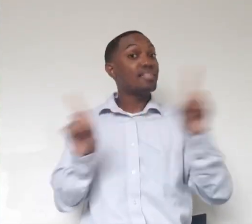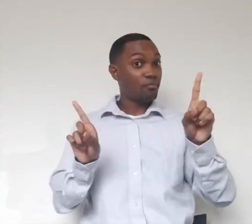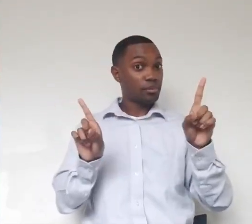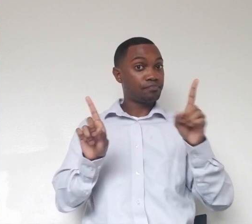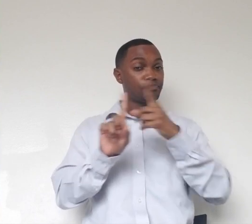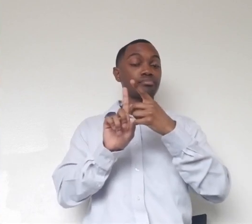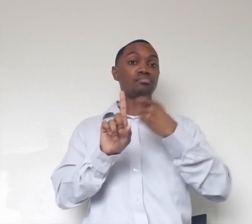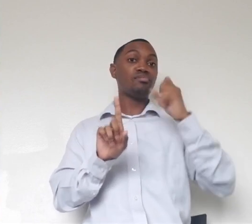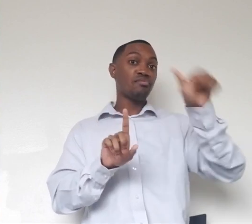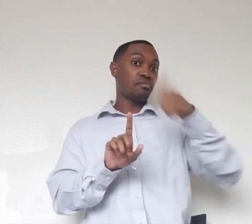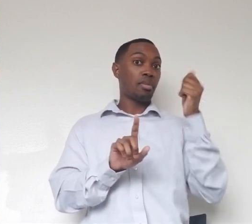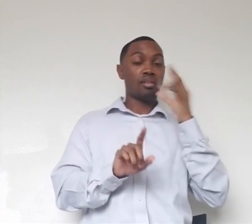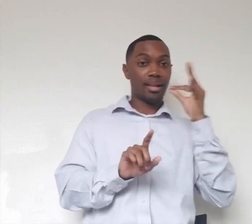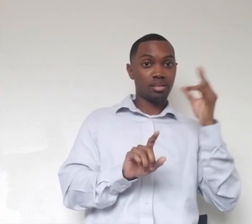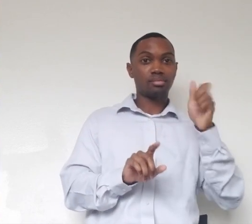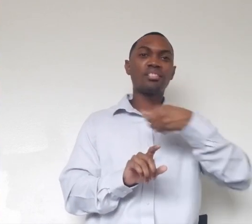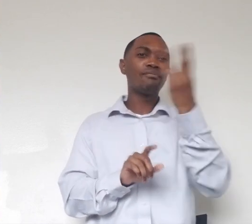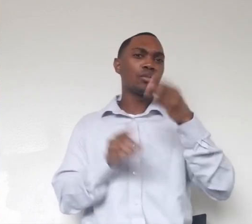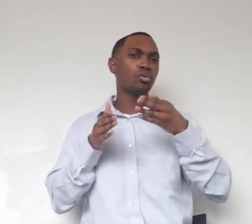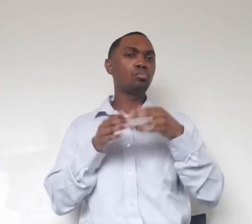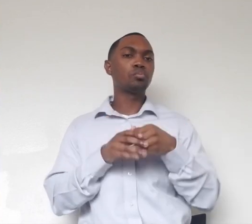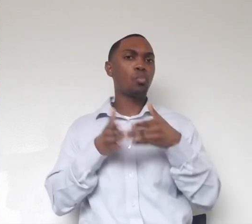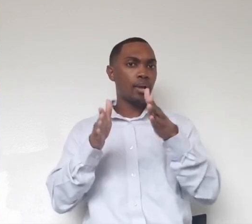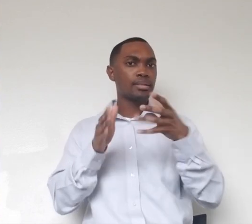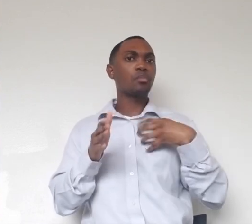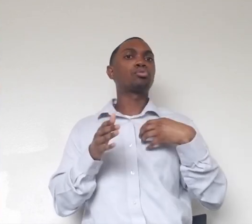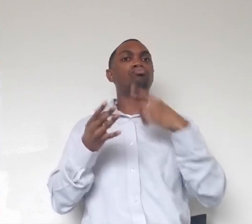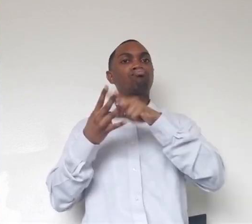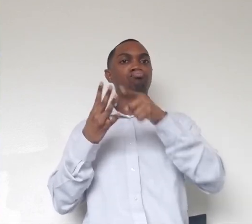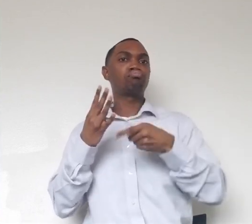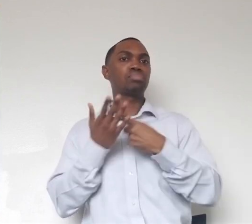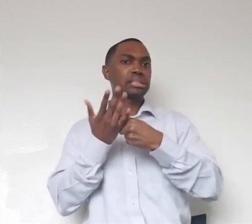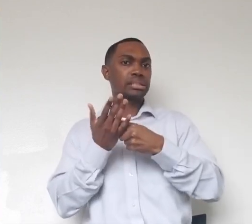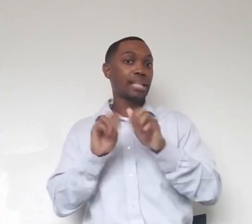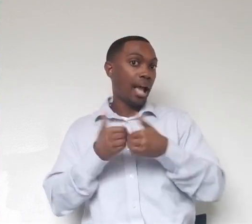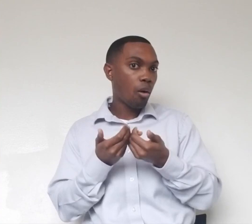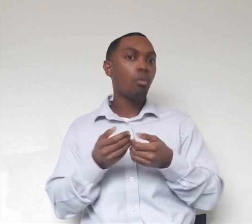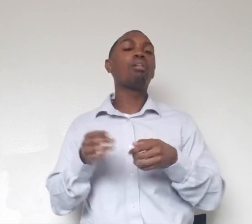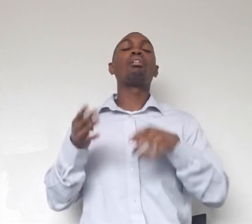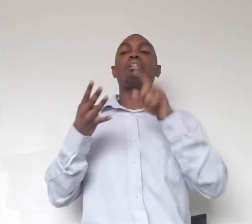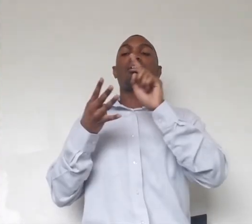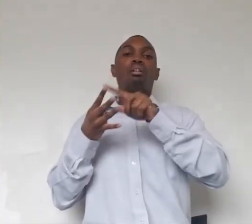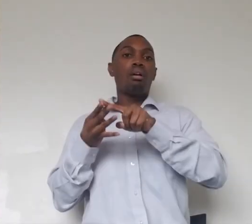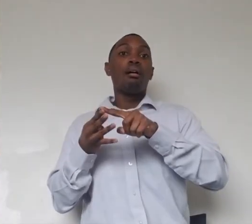in a few ways, so we're going to talk about some of those. For one, lions are the only species of cat that are considered truly social.